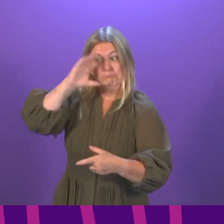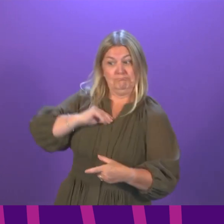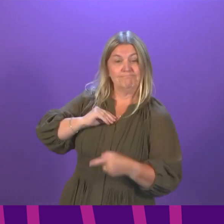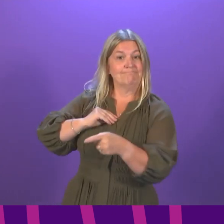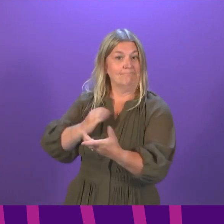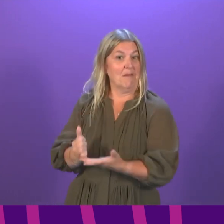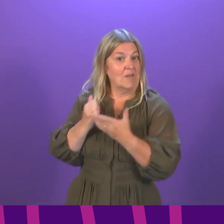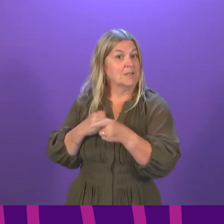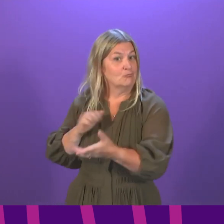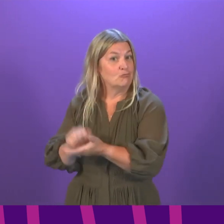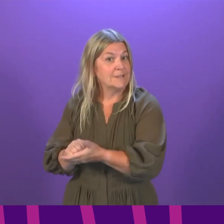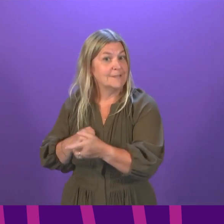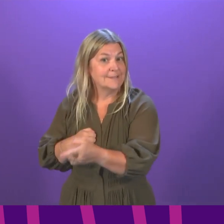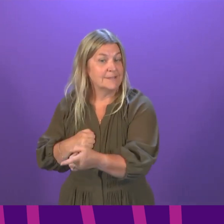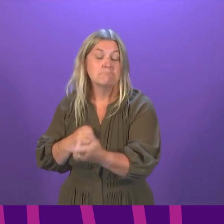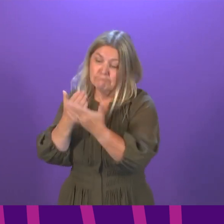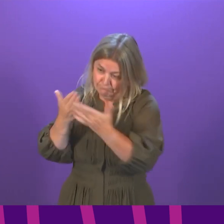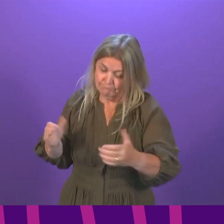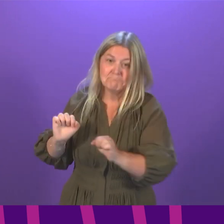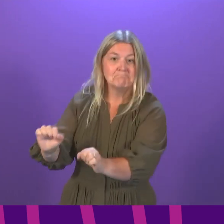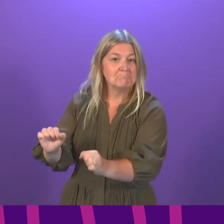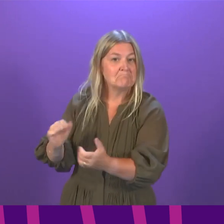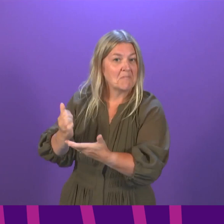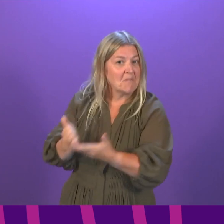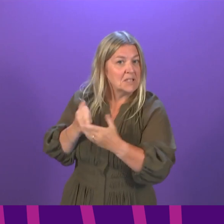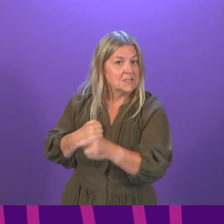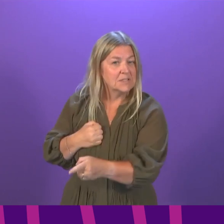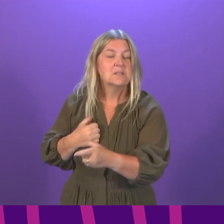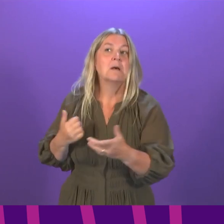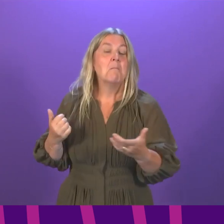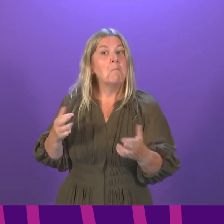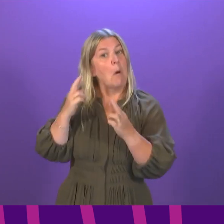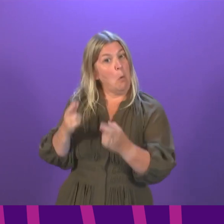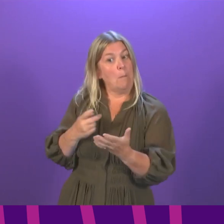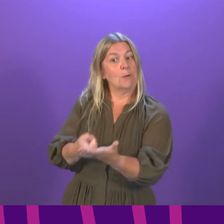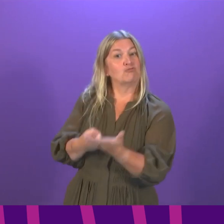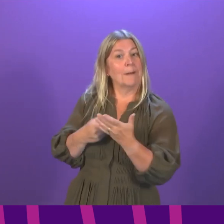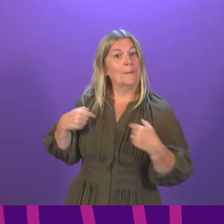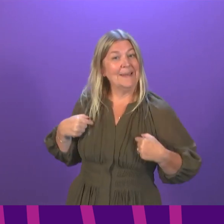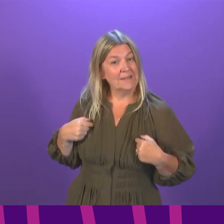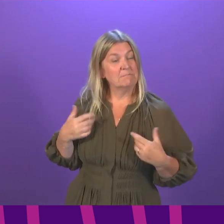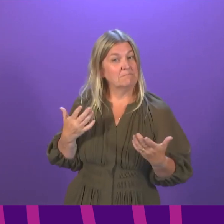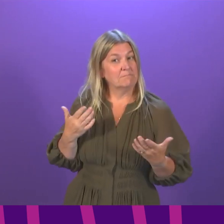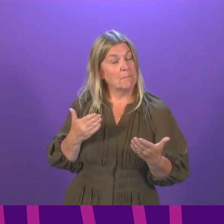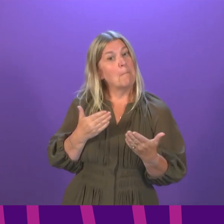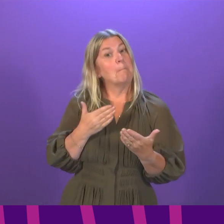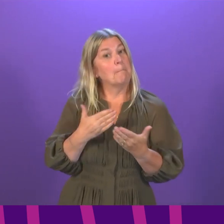us the advice they think is right, and I respect that. I am hoping it will recommend going further on the vaccination of